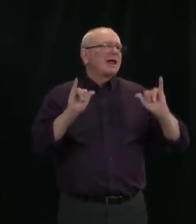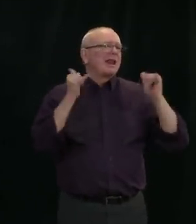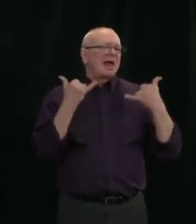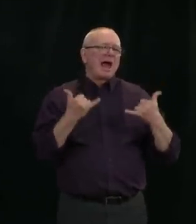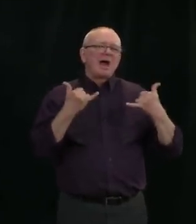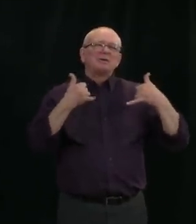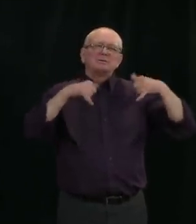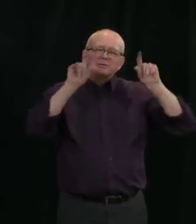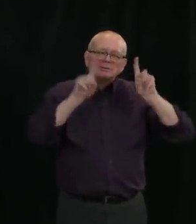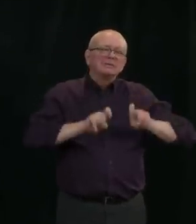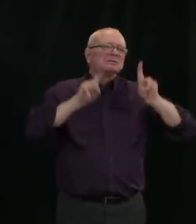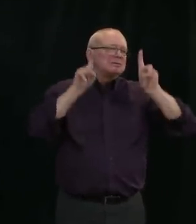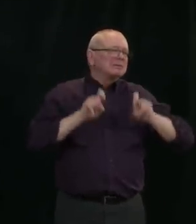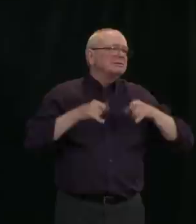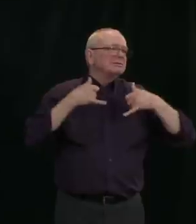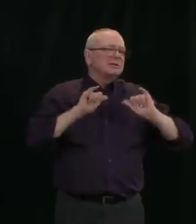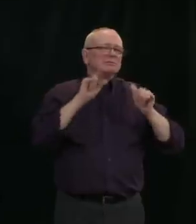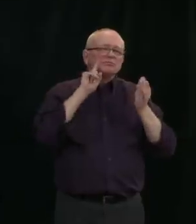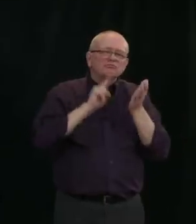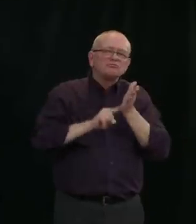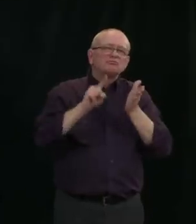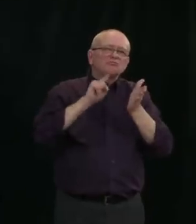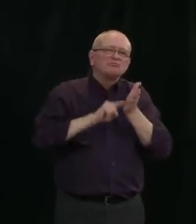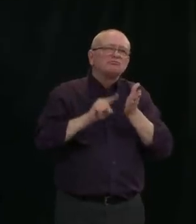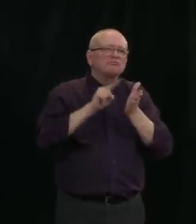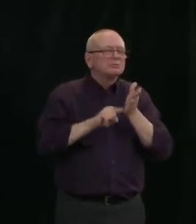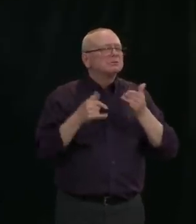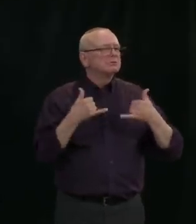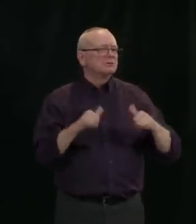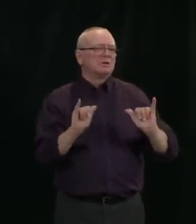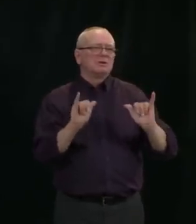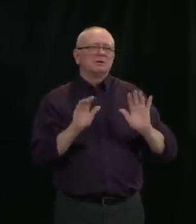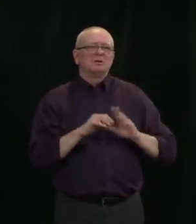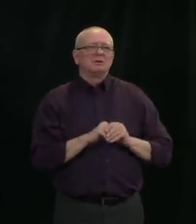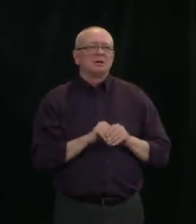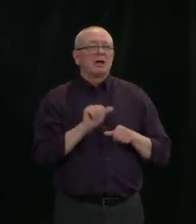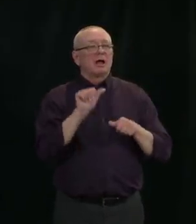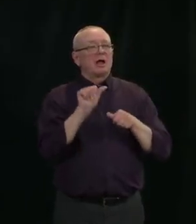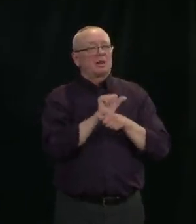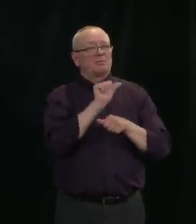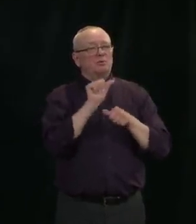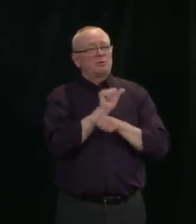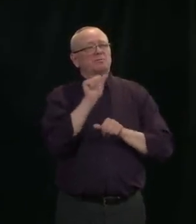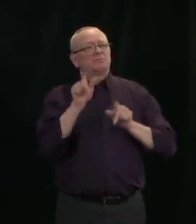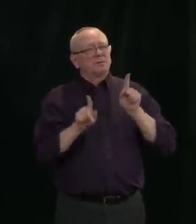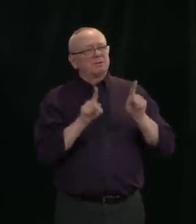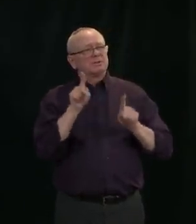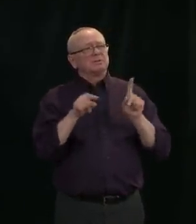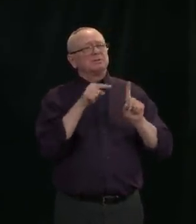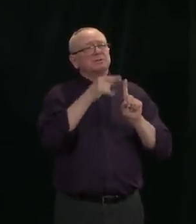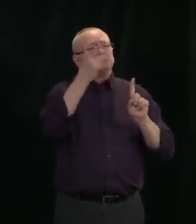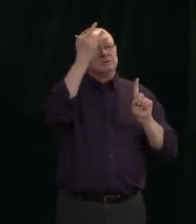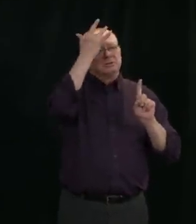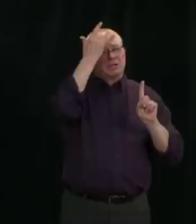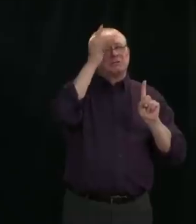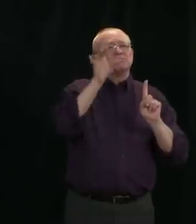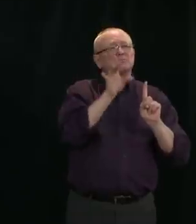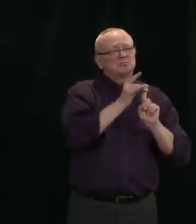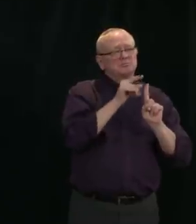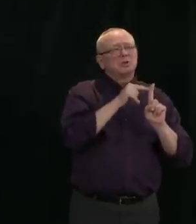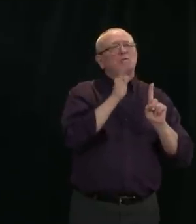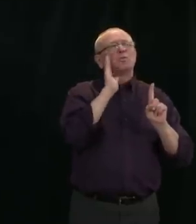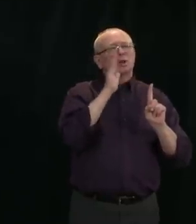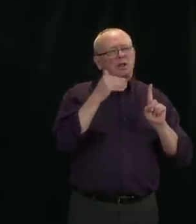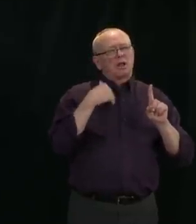clinical trials being research that COVID patients in Alberta will have an opportunity to participate in. So those are just being